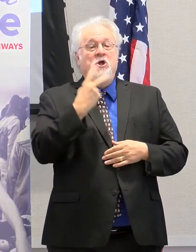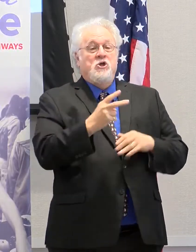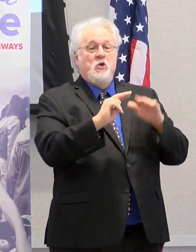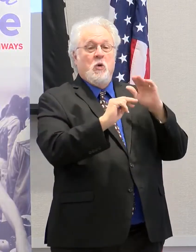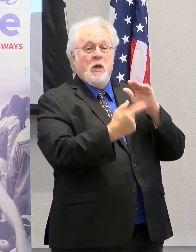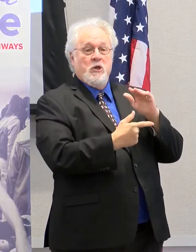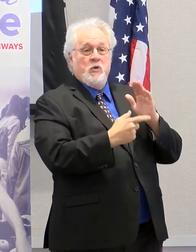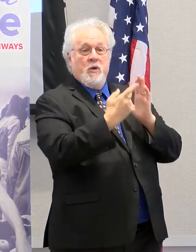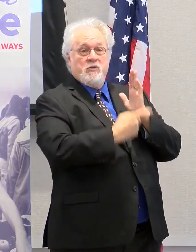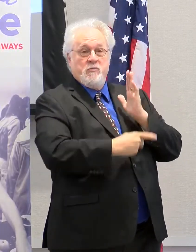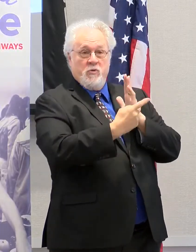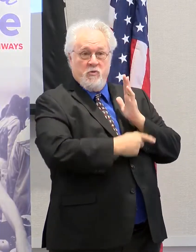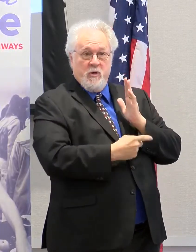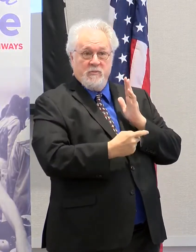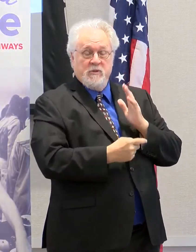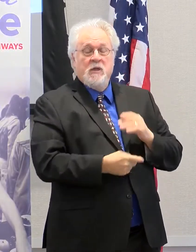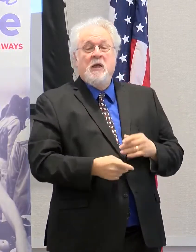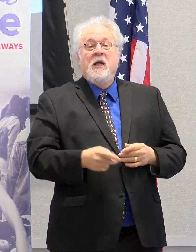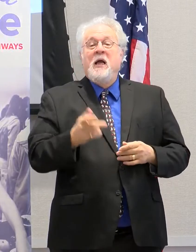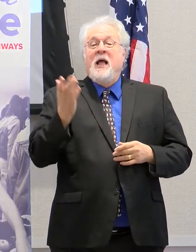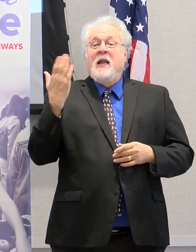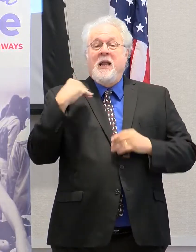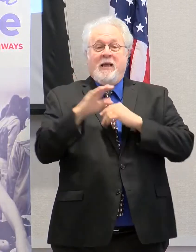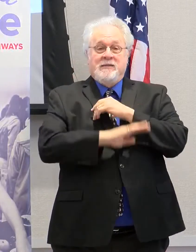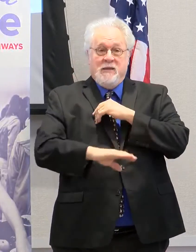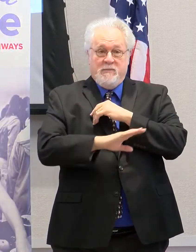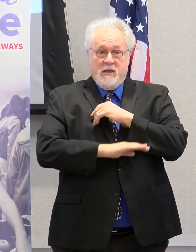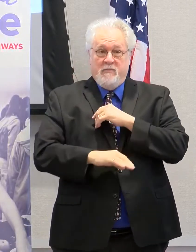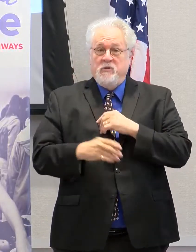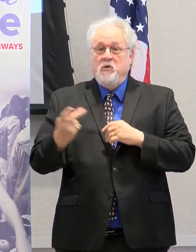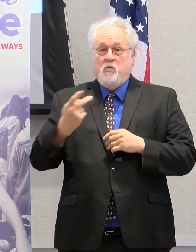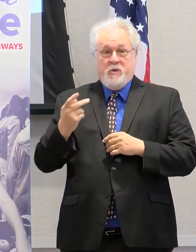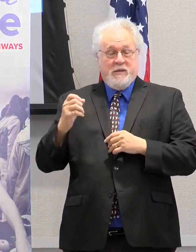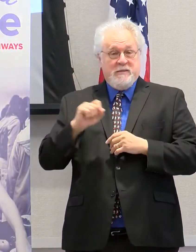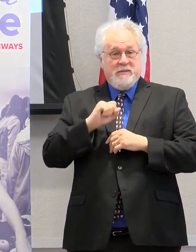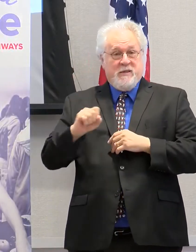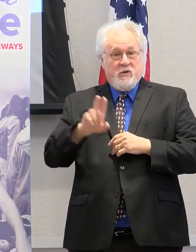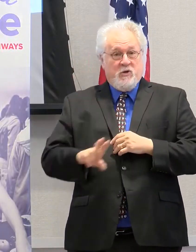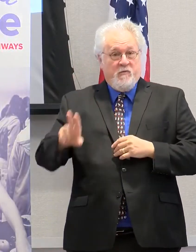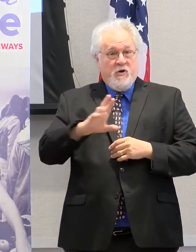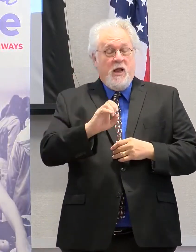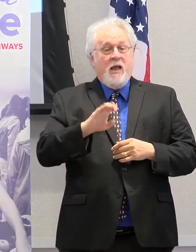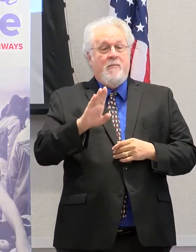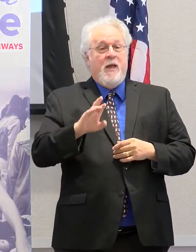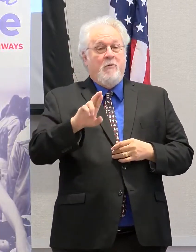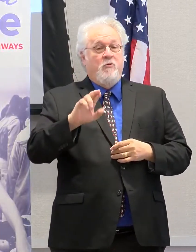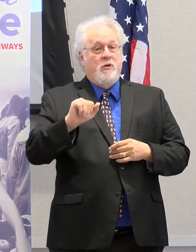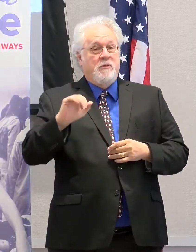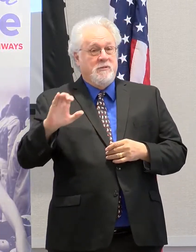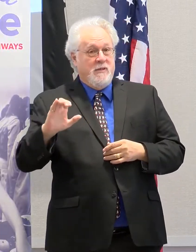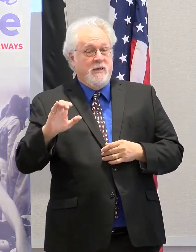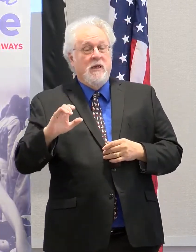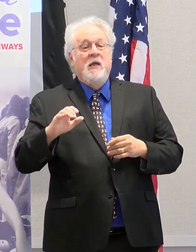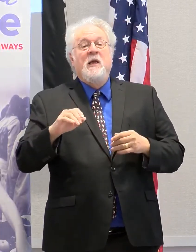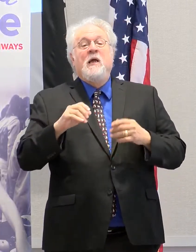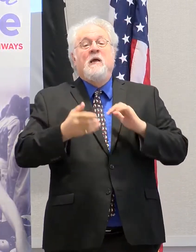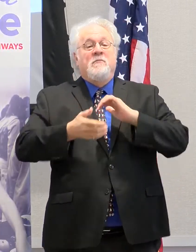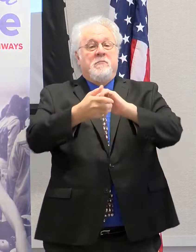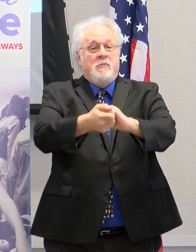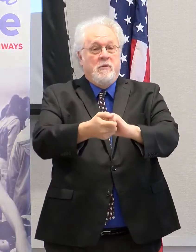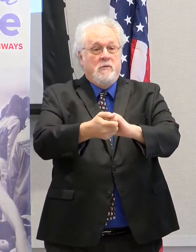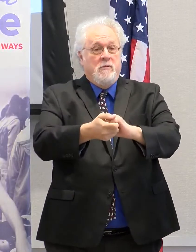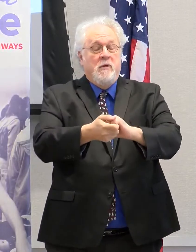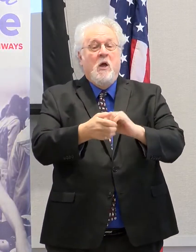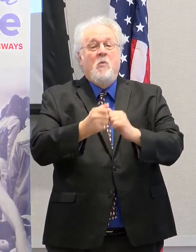programs. Last September, we, along with Southern University and the Baton Rouge Area Chamber, extended our partnership with